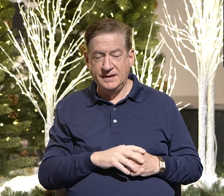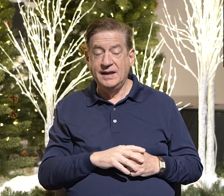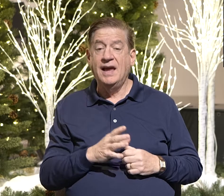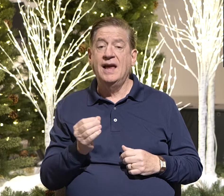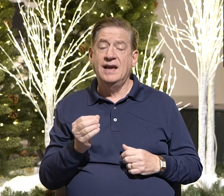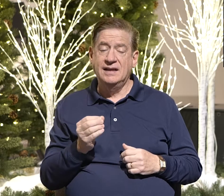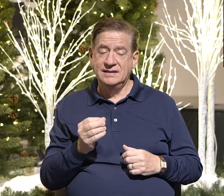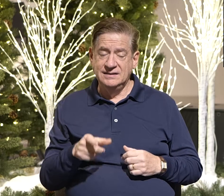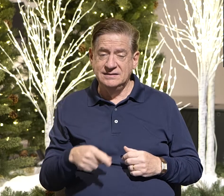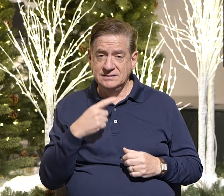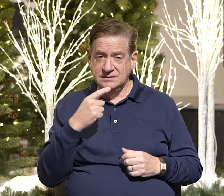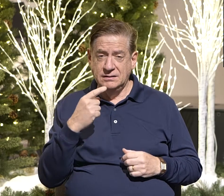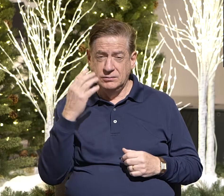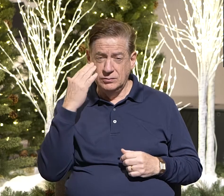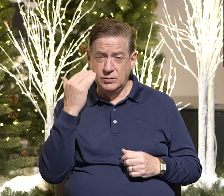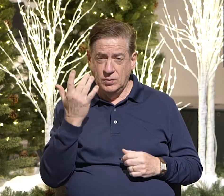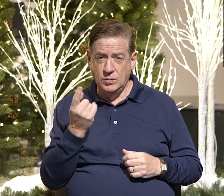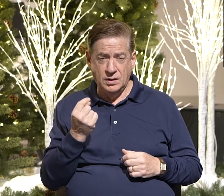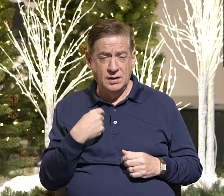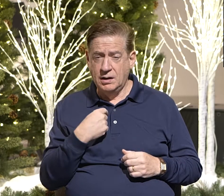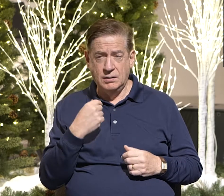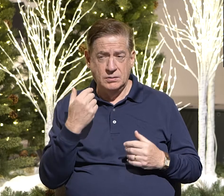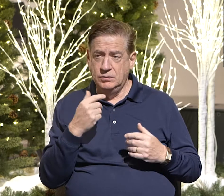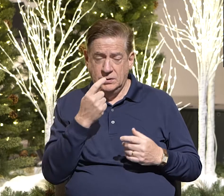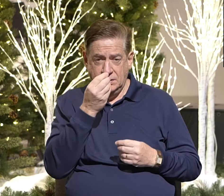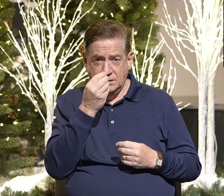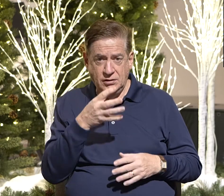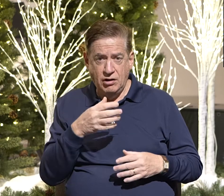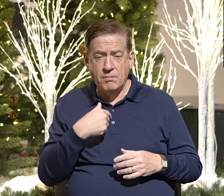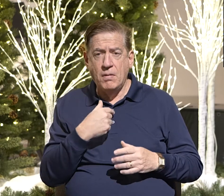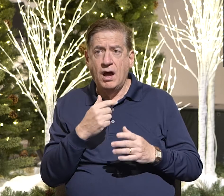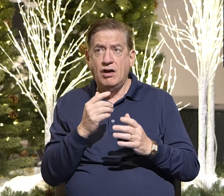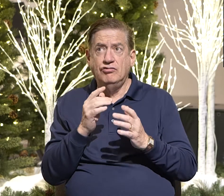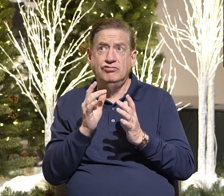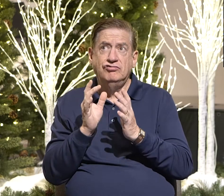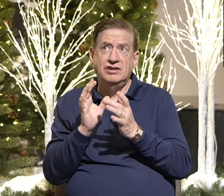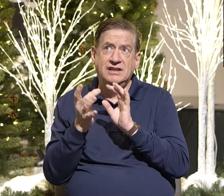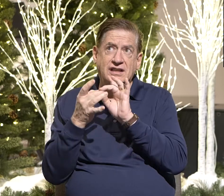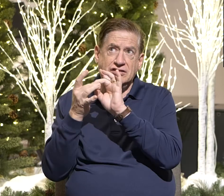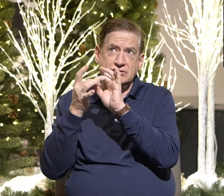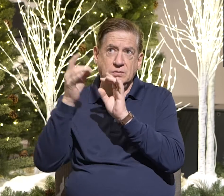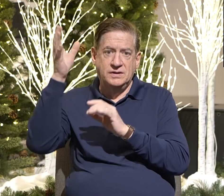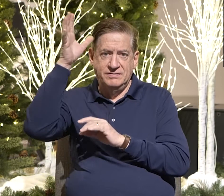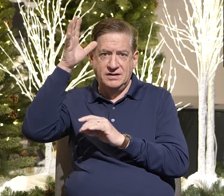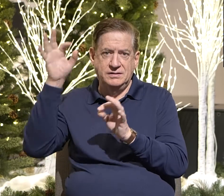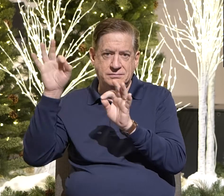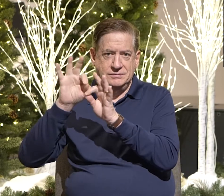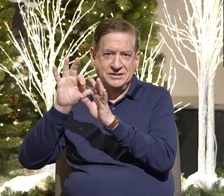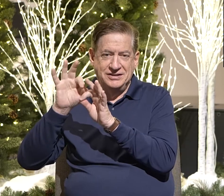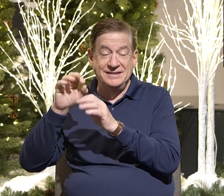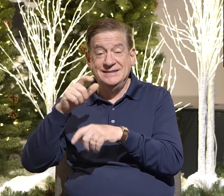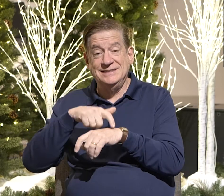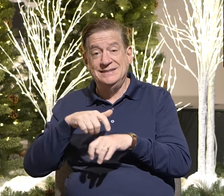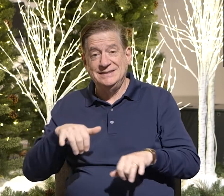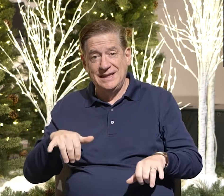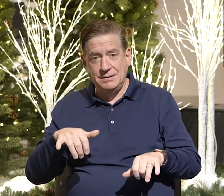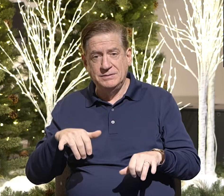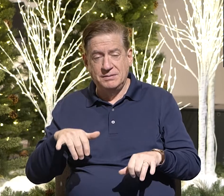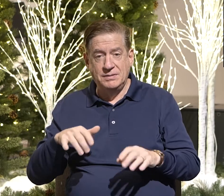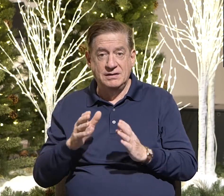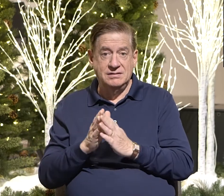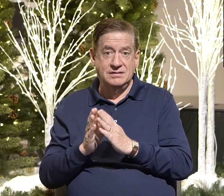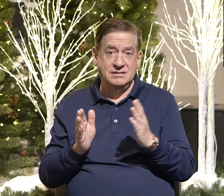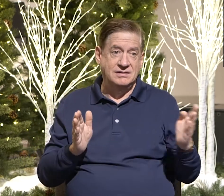And he said, you know what, I only care, it's only my relationship with the Father. But at the same time, those who are on the other spectrum,